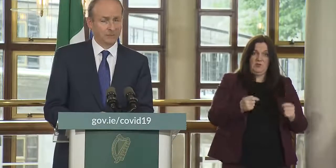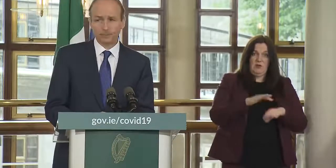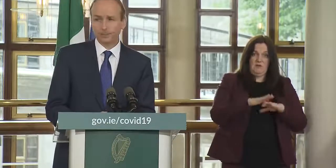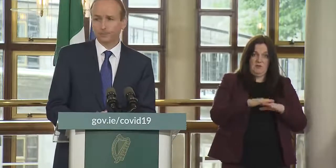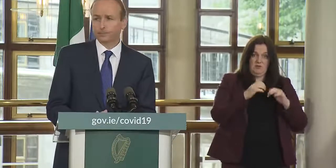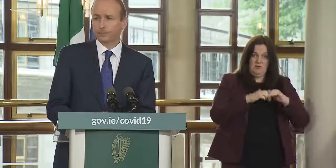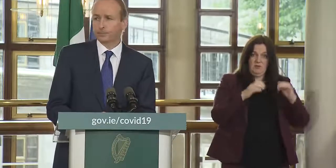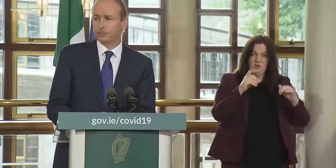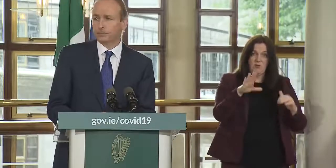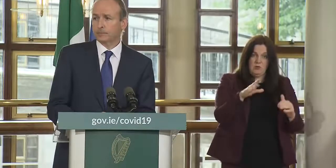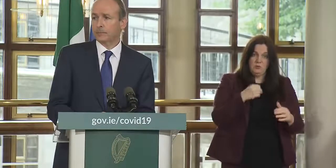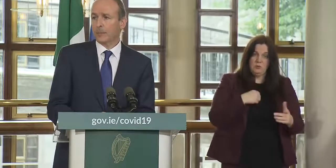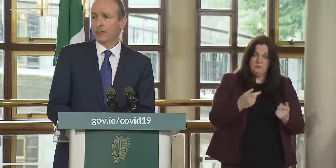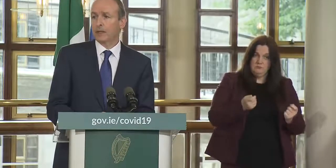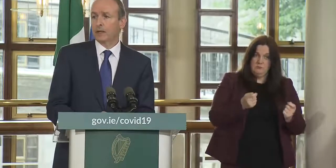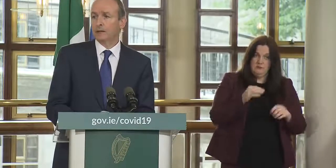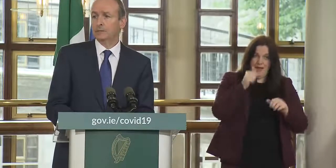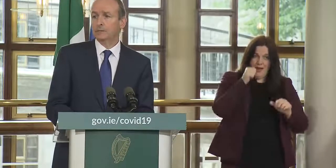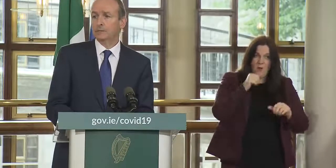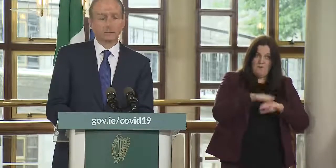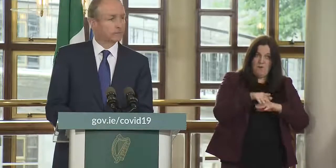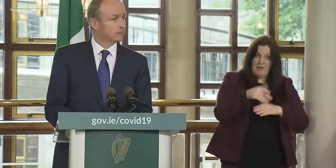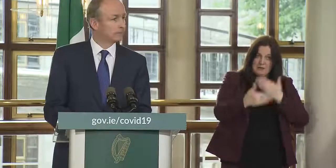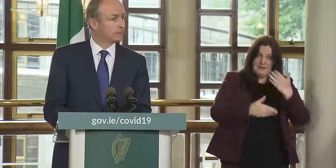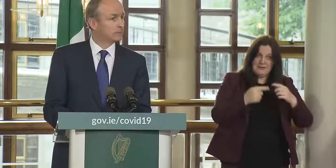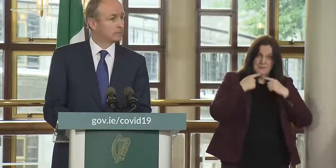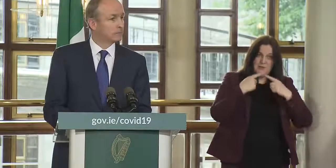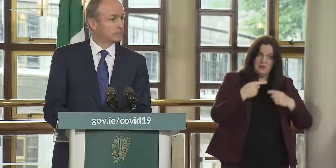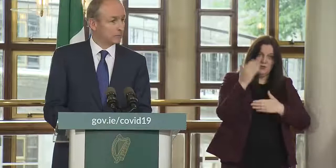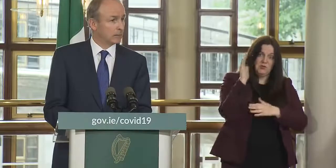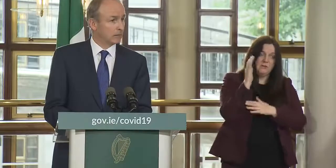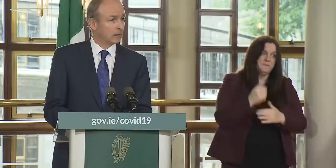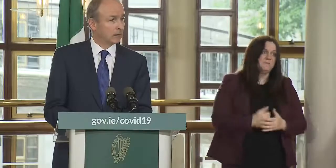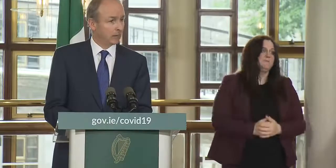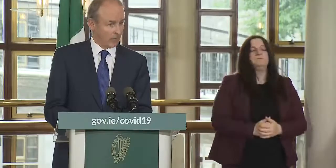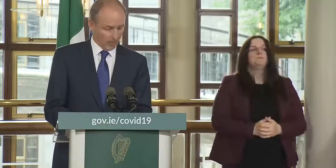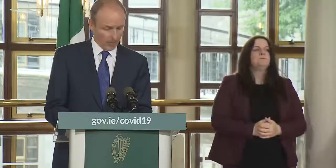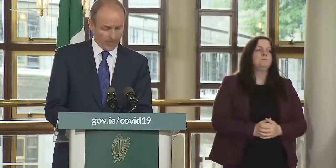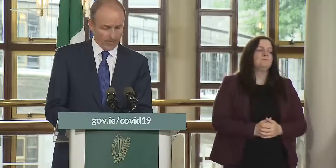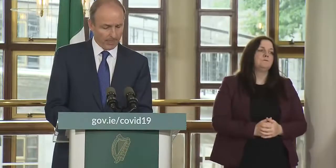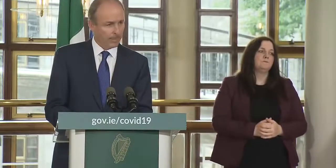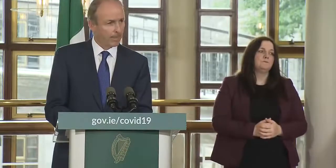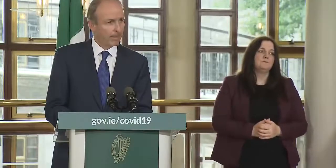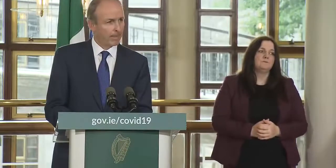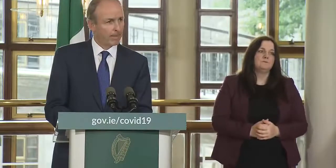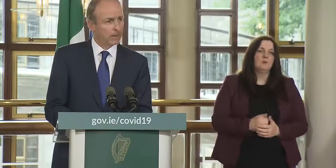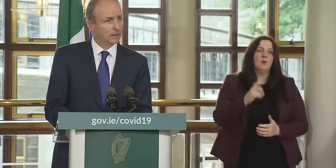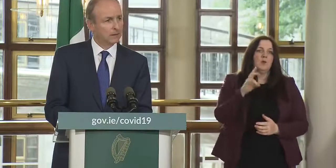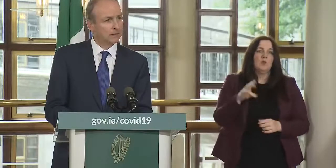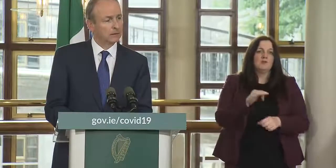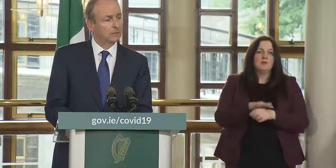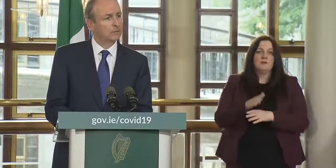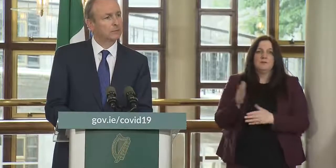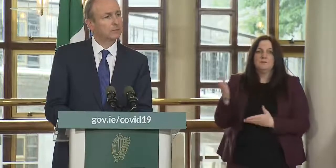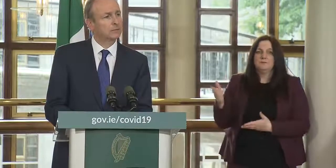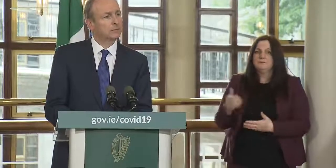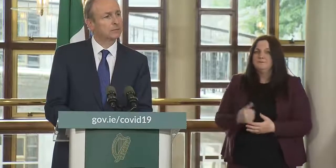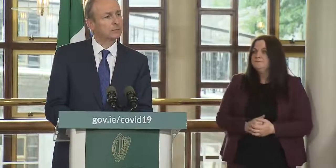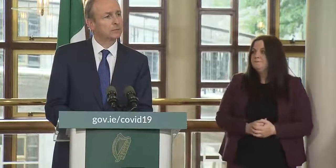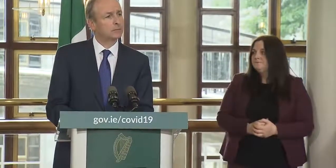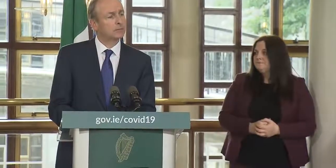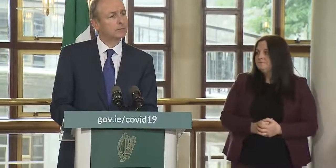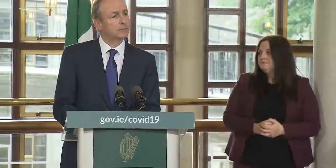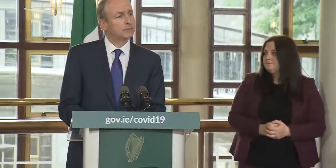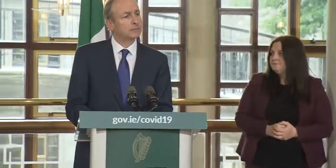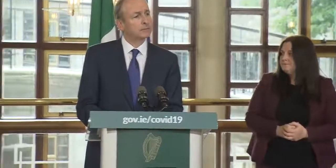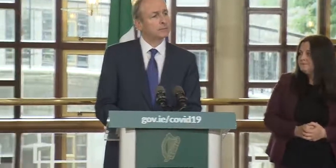that just a question for mr dominey a question for the teacher as well and mr dominey just on the the covid tracing app could you just give us